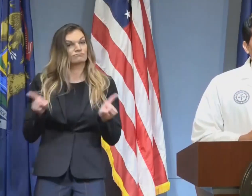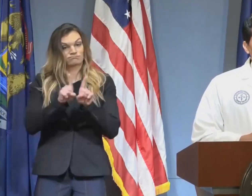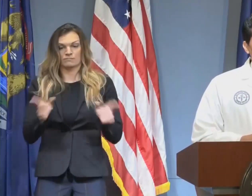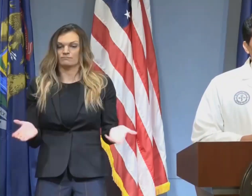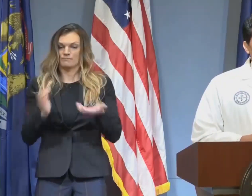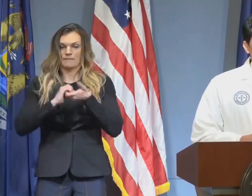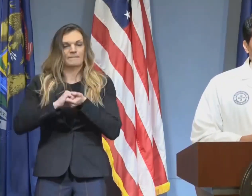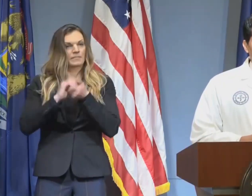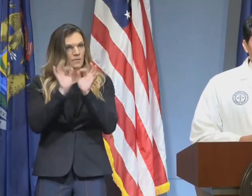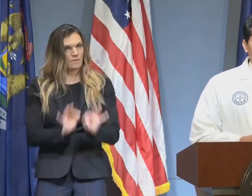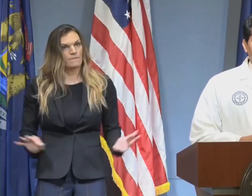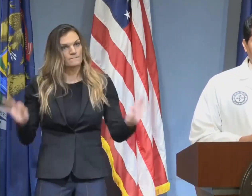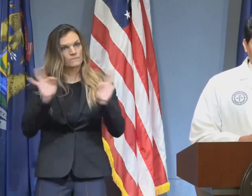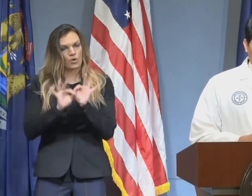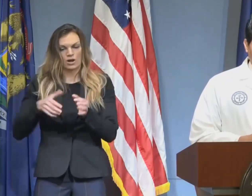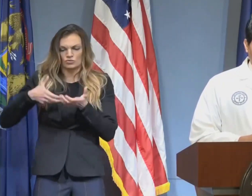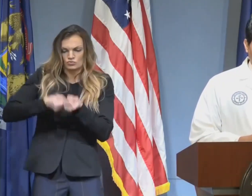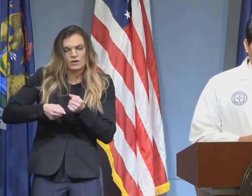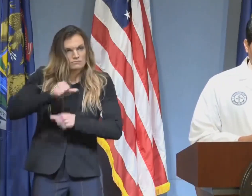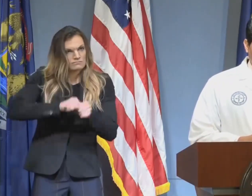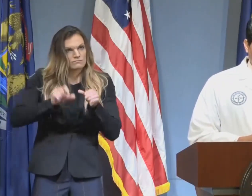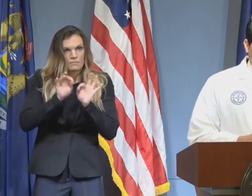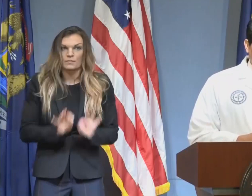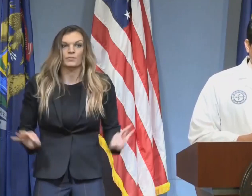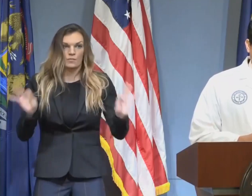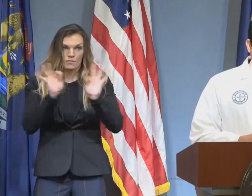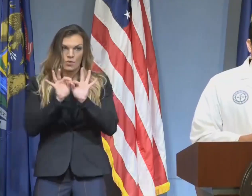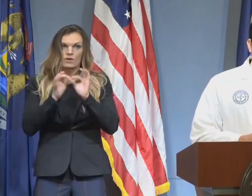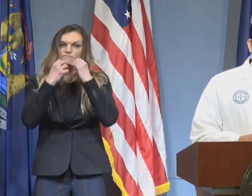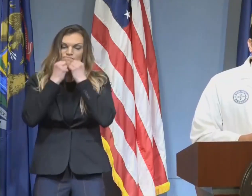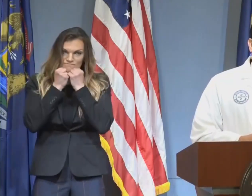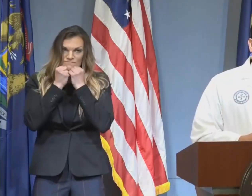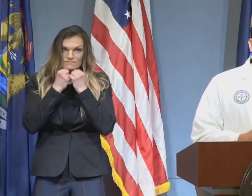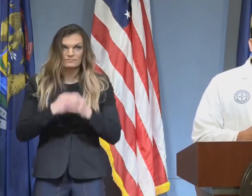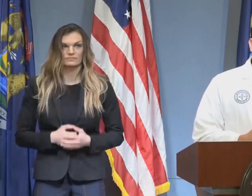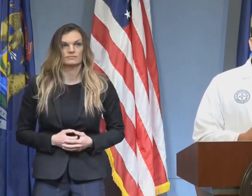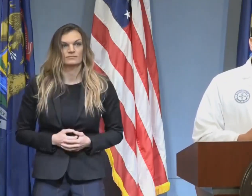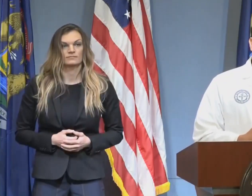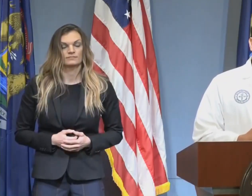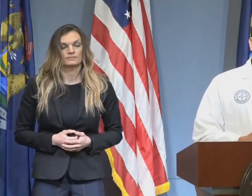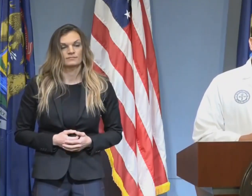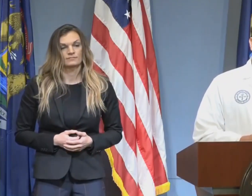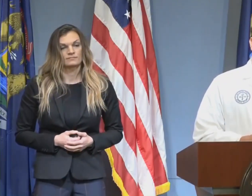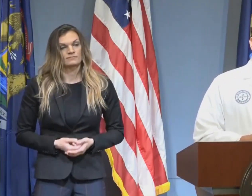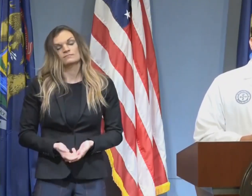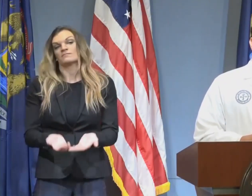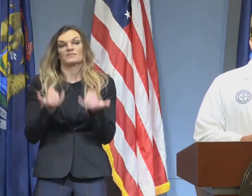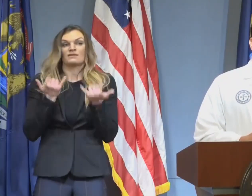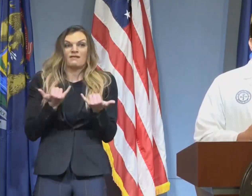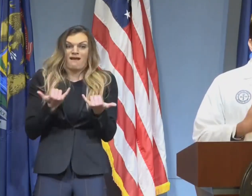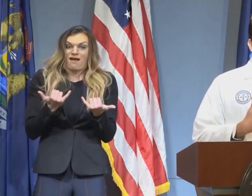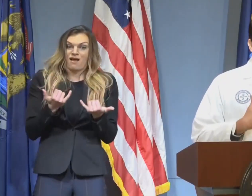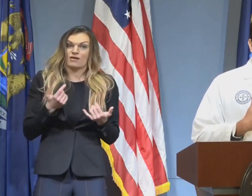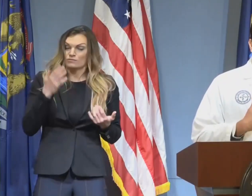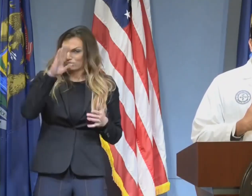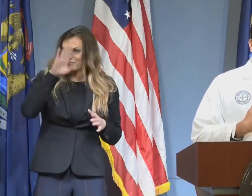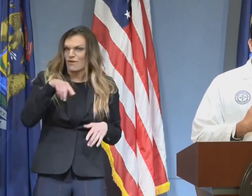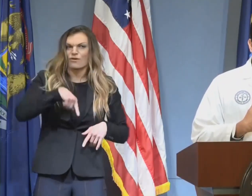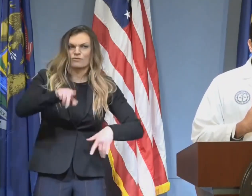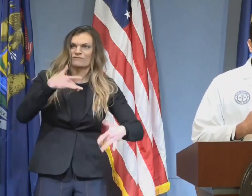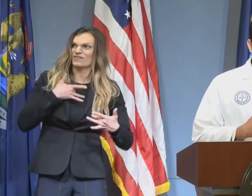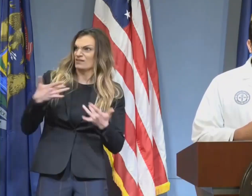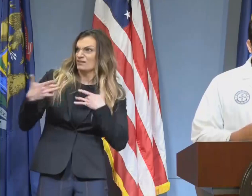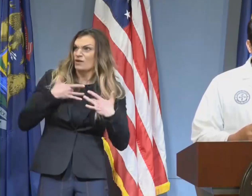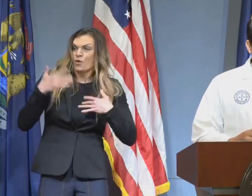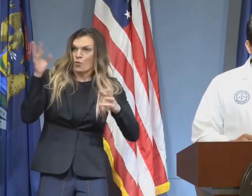on openness, trust, and care. And right now, many people are rightly worried about COVID-19 and how it may affect